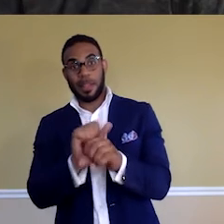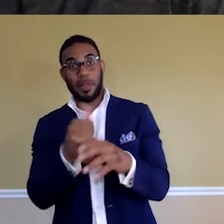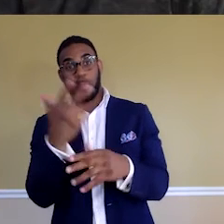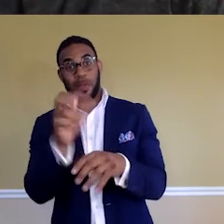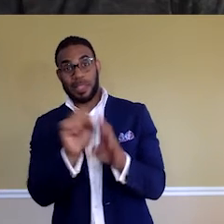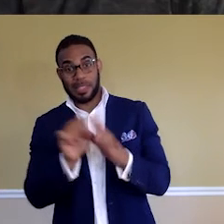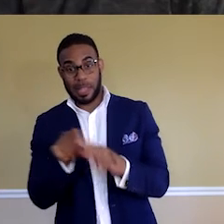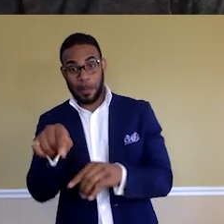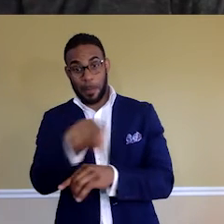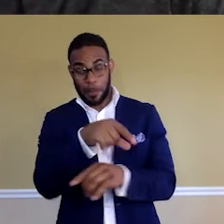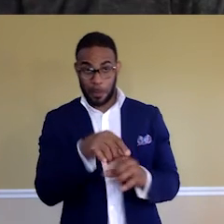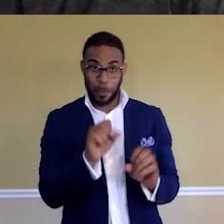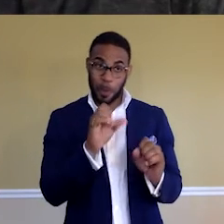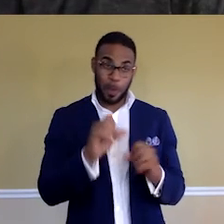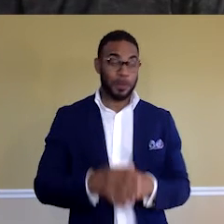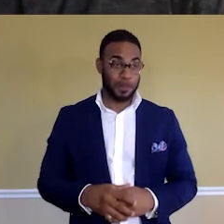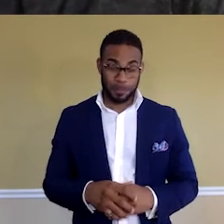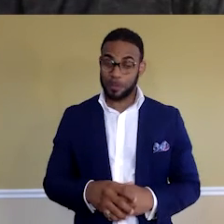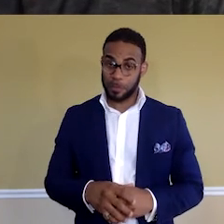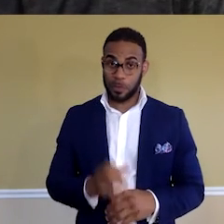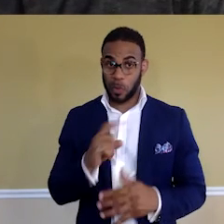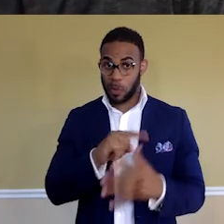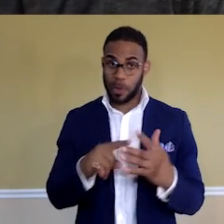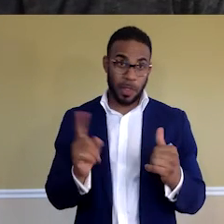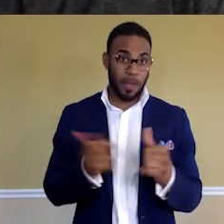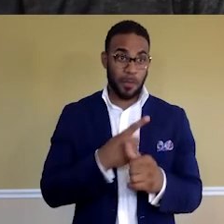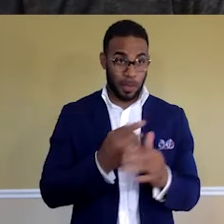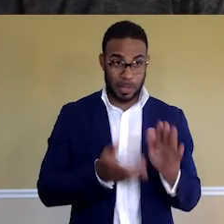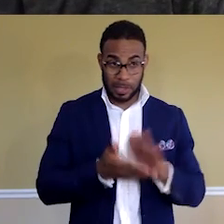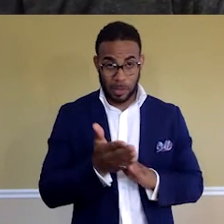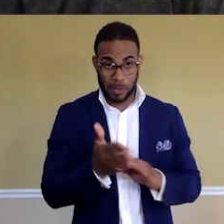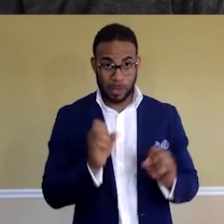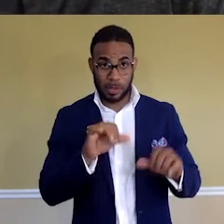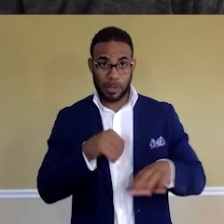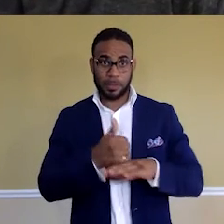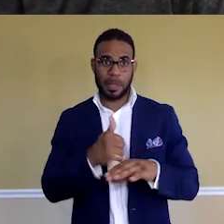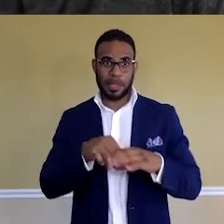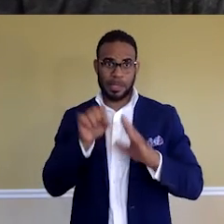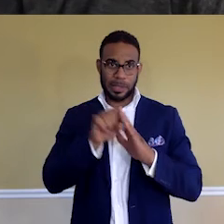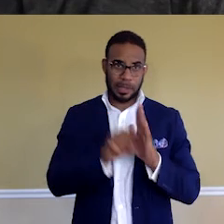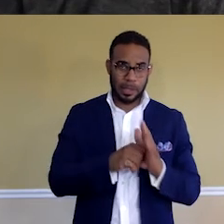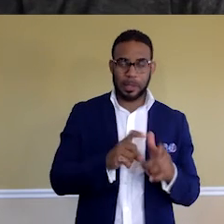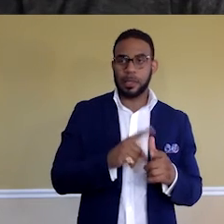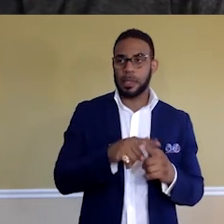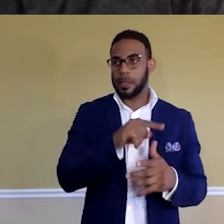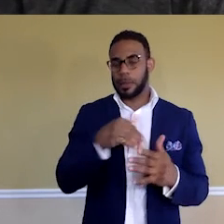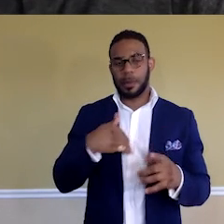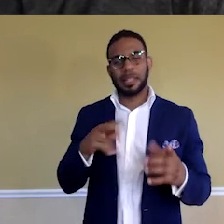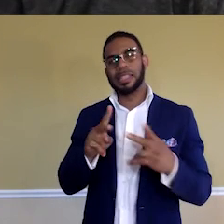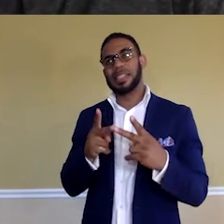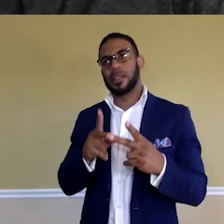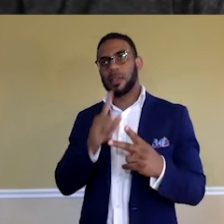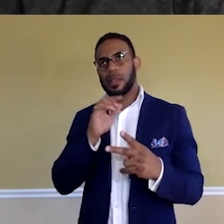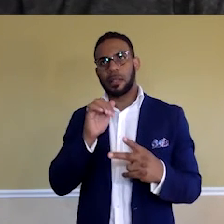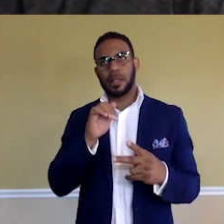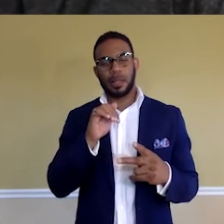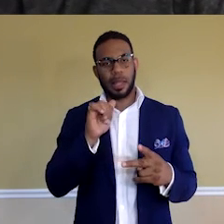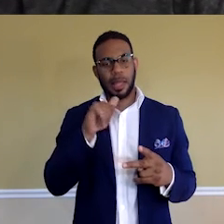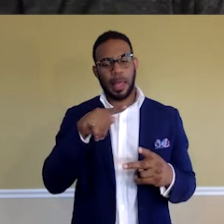process. One was the first registration where we select based on states and numbers. Then the second one was an aptitude test to get them to